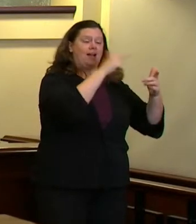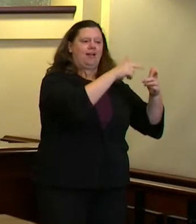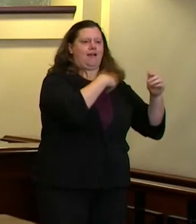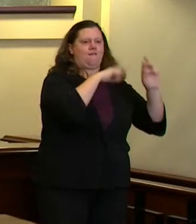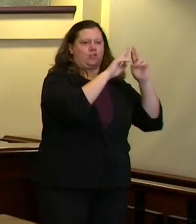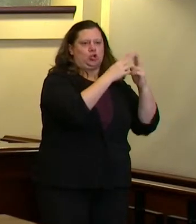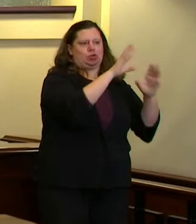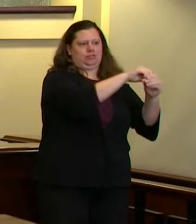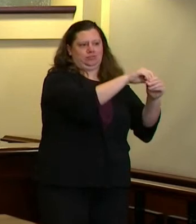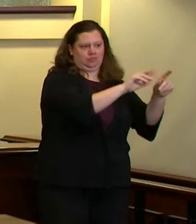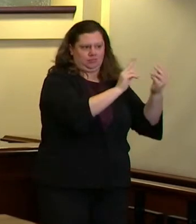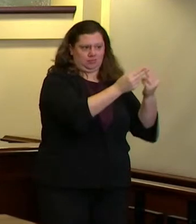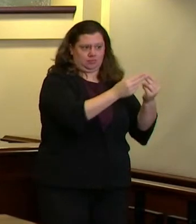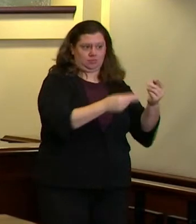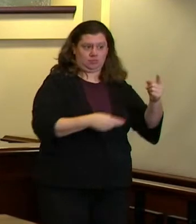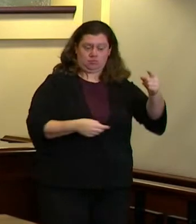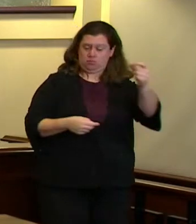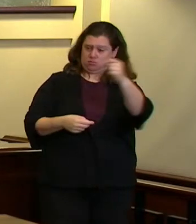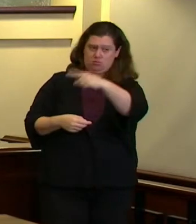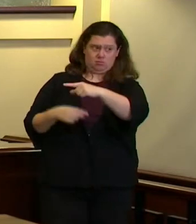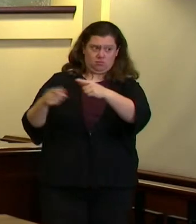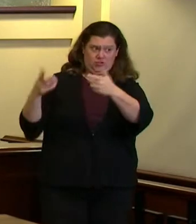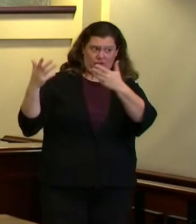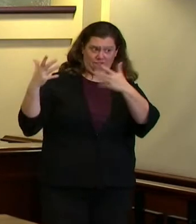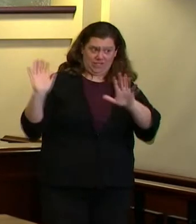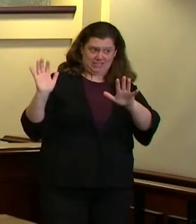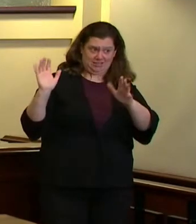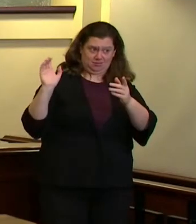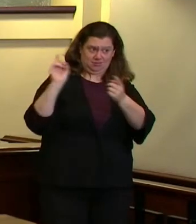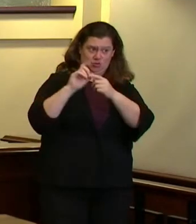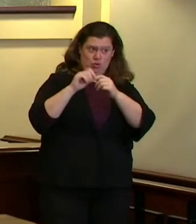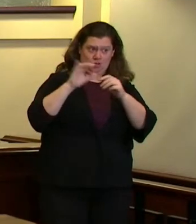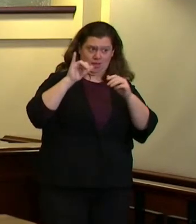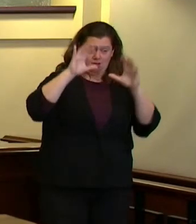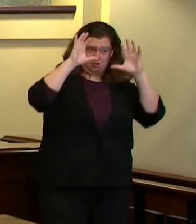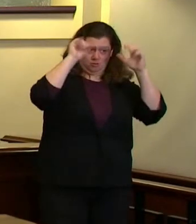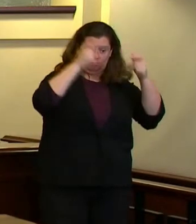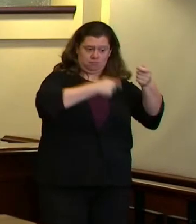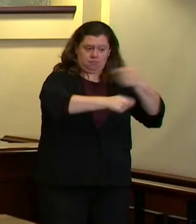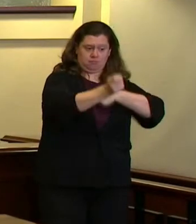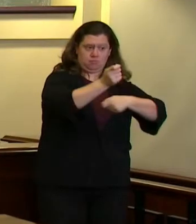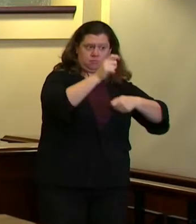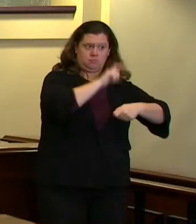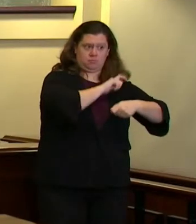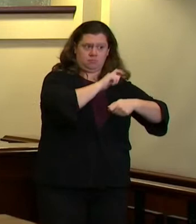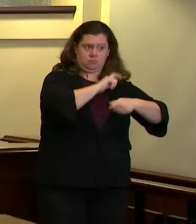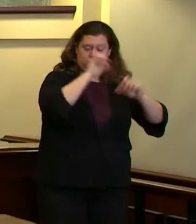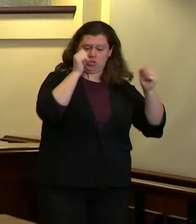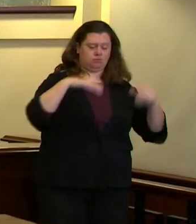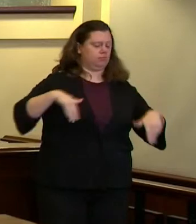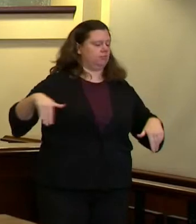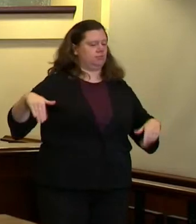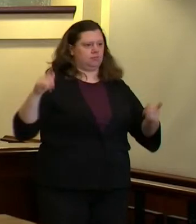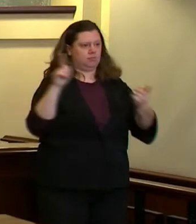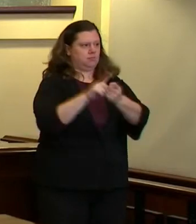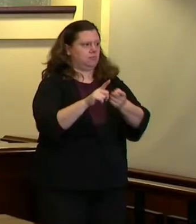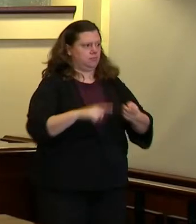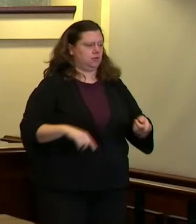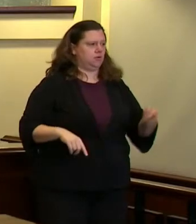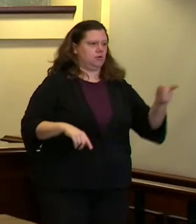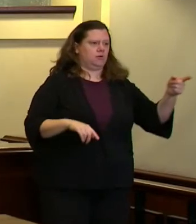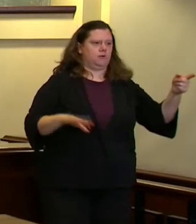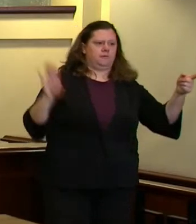i have not i haven't had the chance to meet with the new president yet alex yeah i have one more question about affordable housing